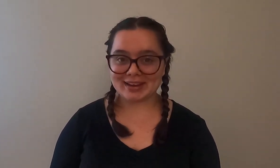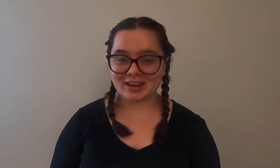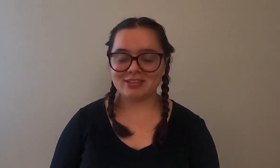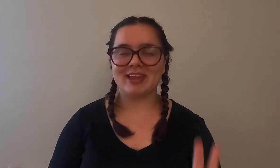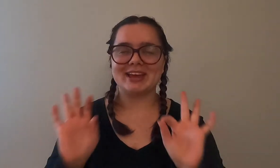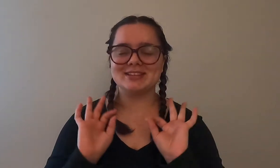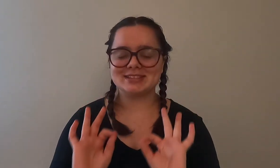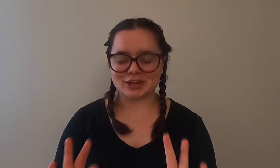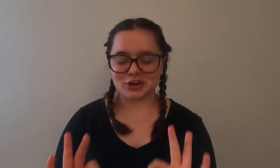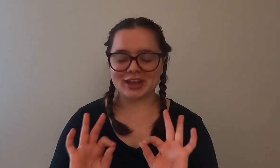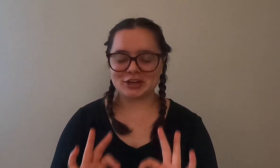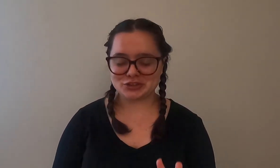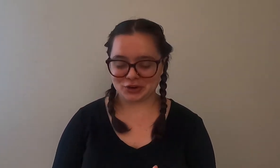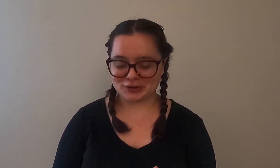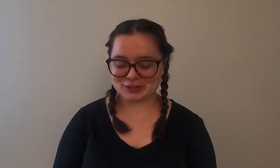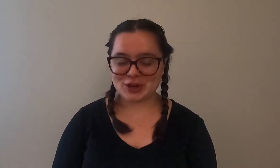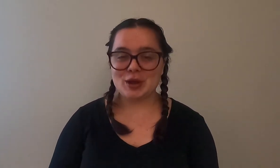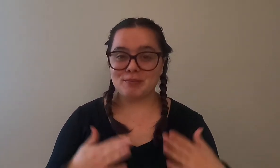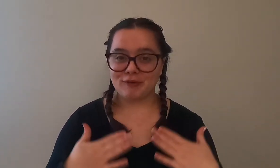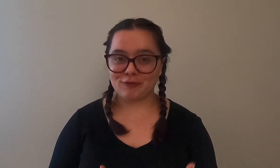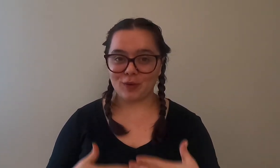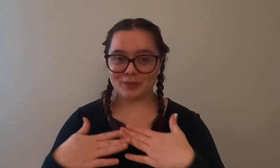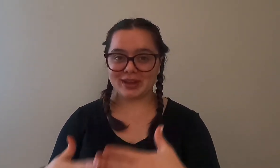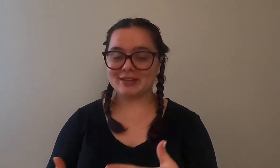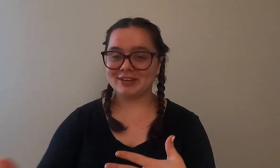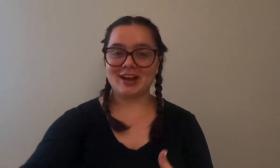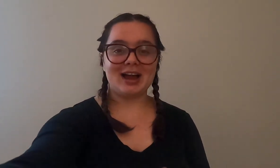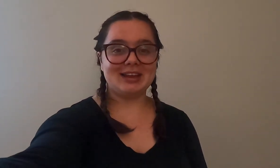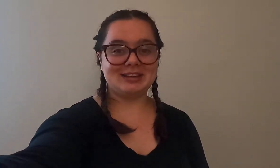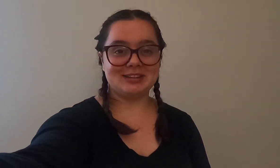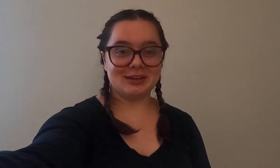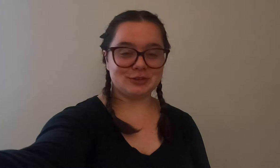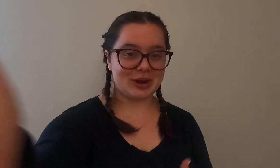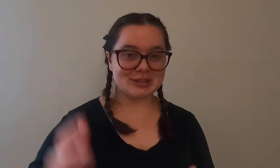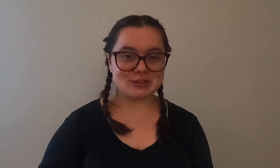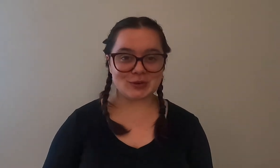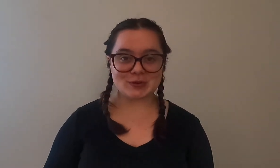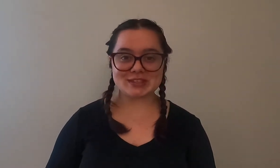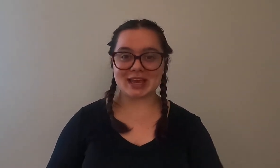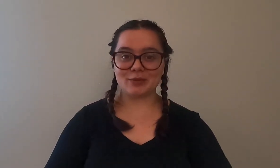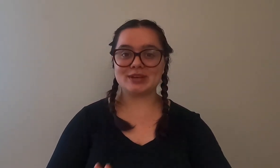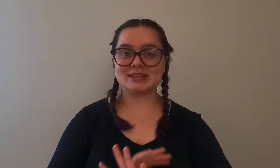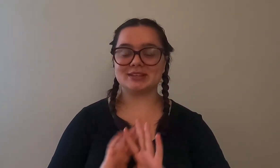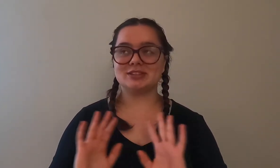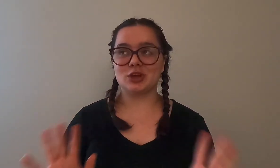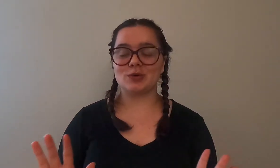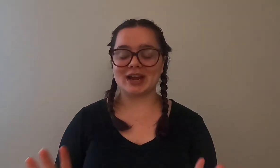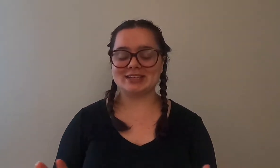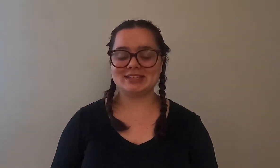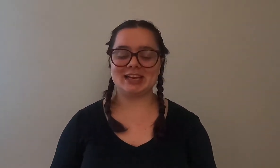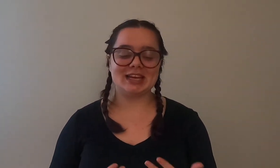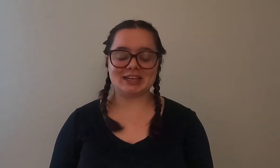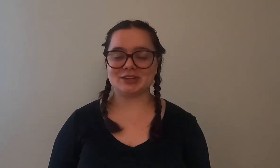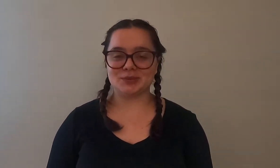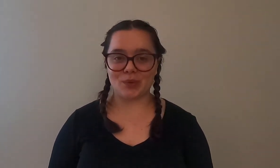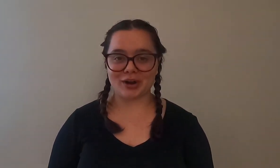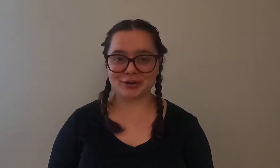like a sinner in a church before we even got into the dry suits it was so nice to get into the water